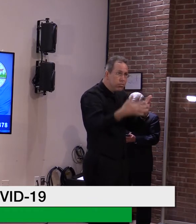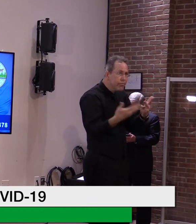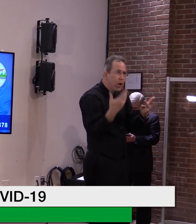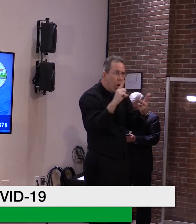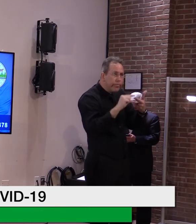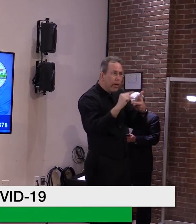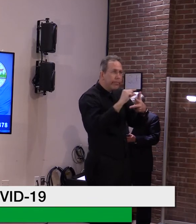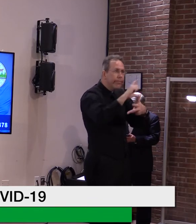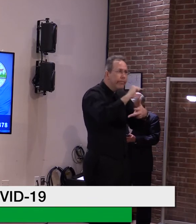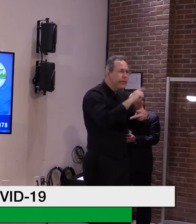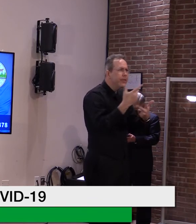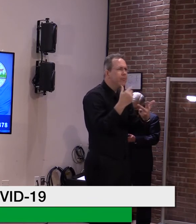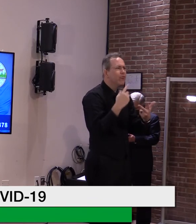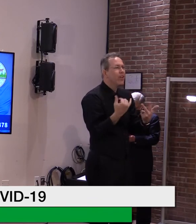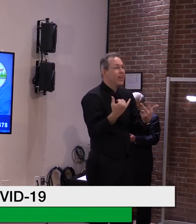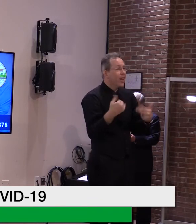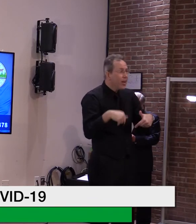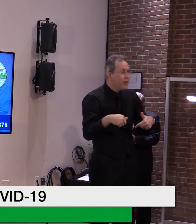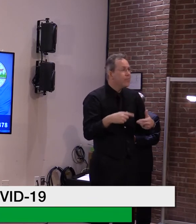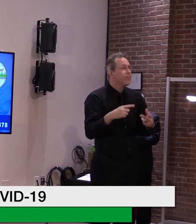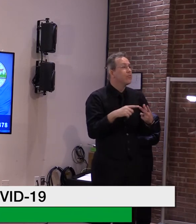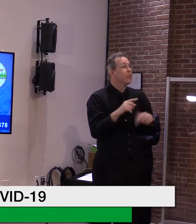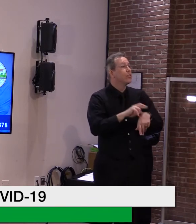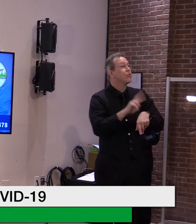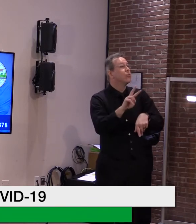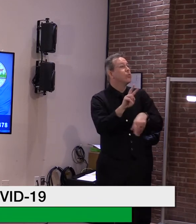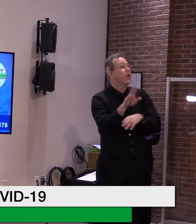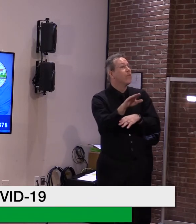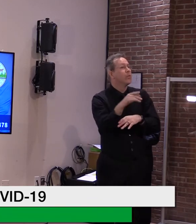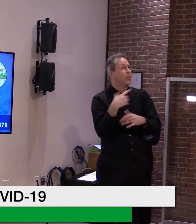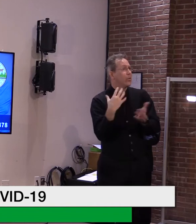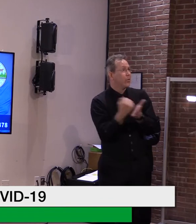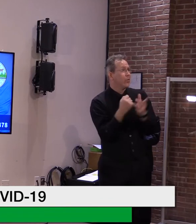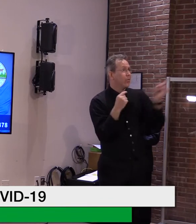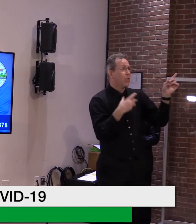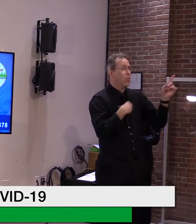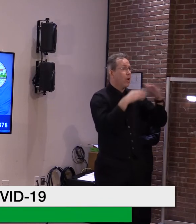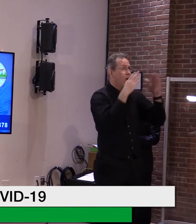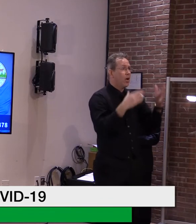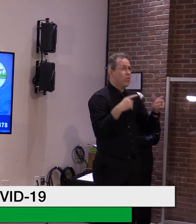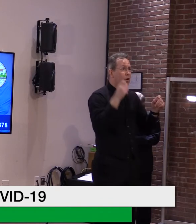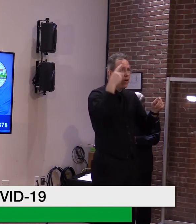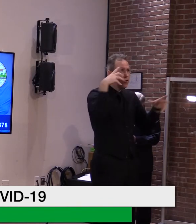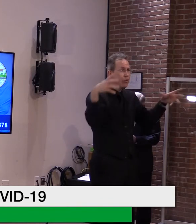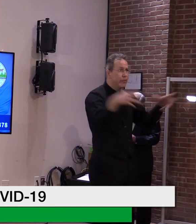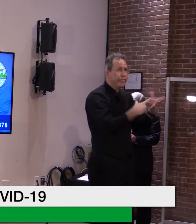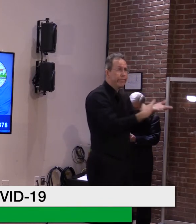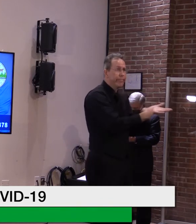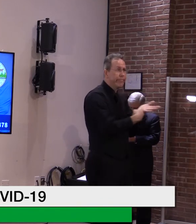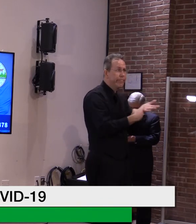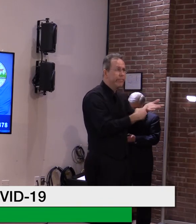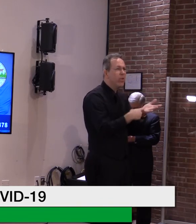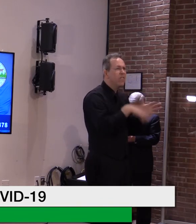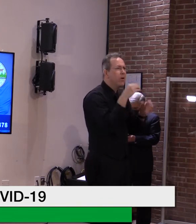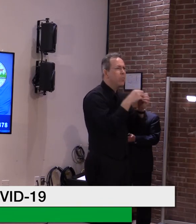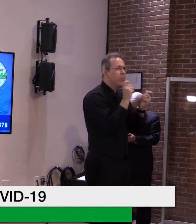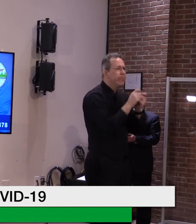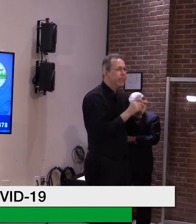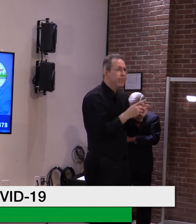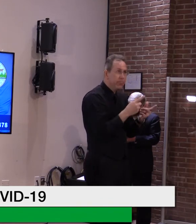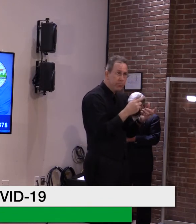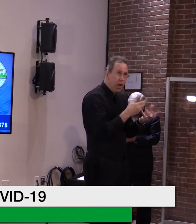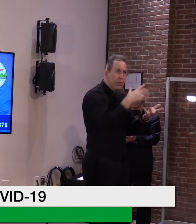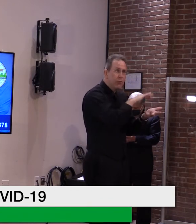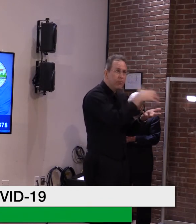expecting. Uh, but until we know how much we're going to receive, it's going to be difficult for us to come up with a, a, uh, plan in order